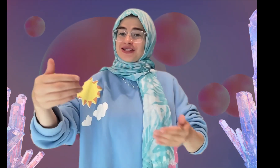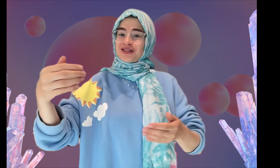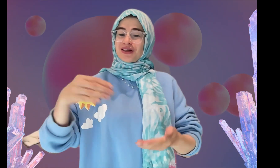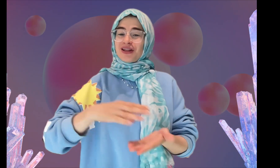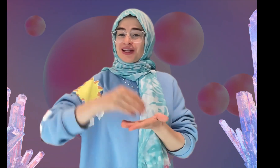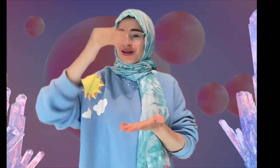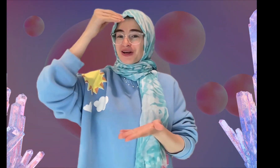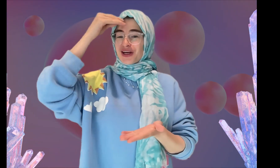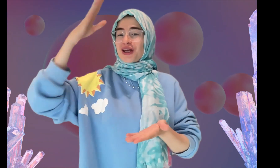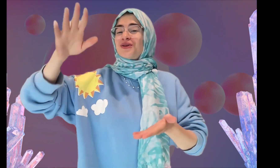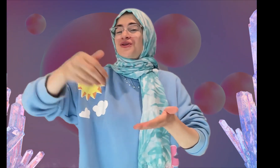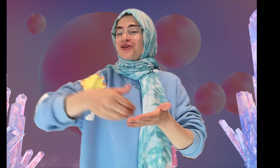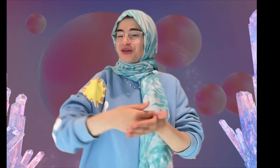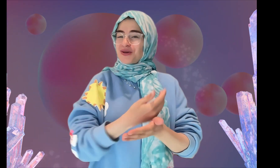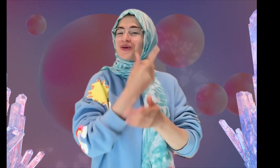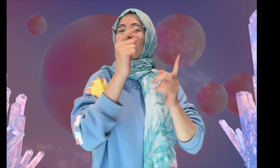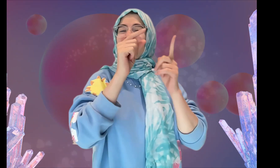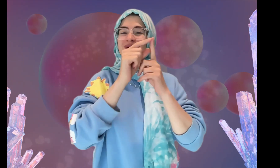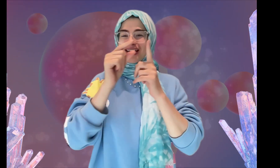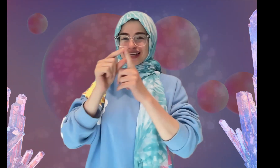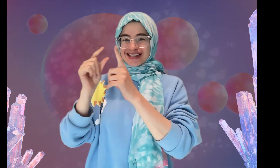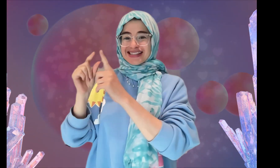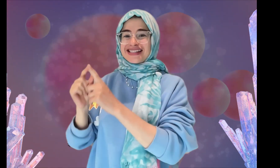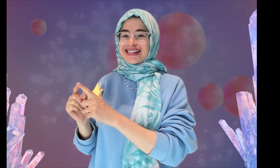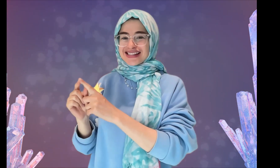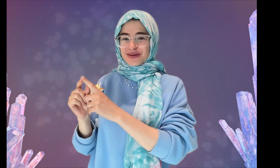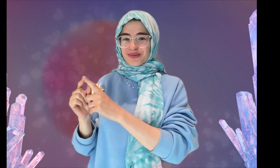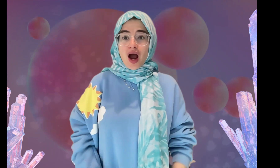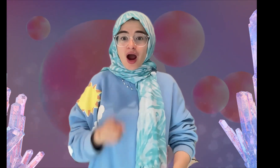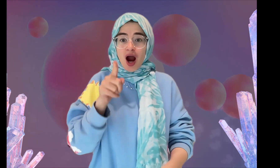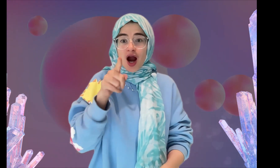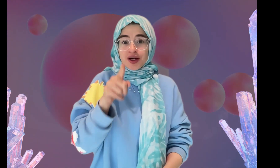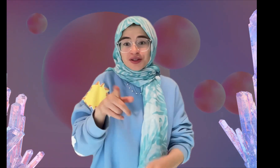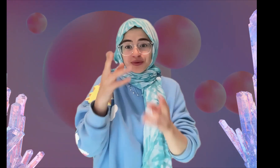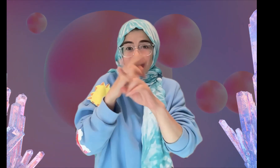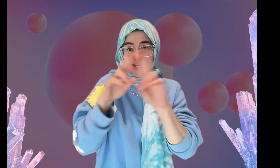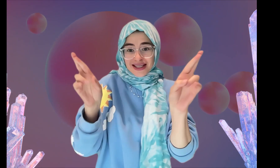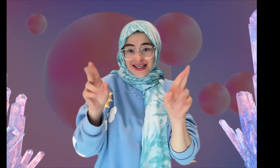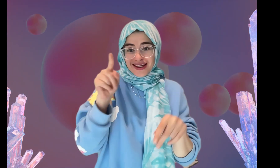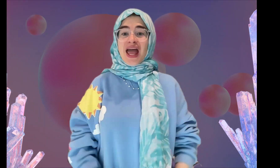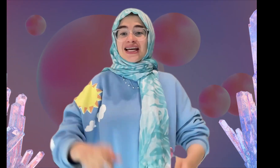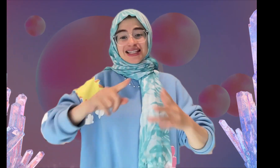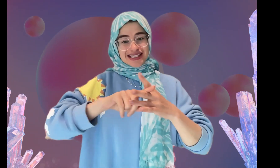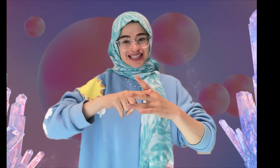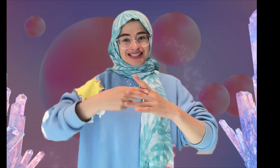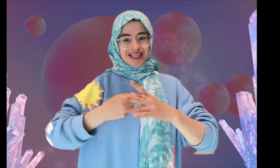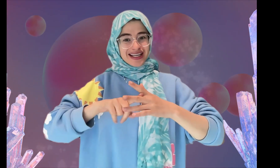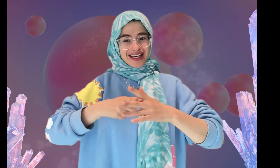to learn new words. Are you ready? Let's get started!